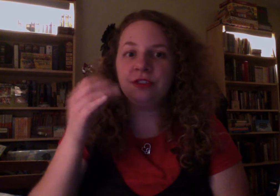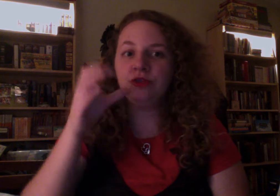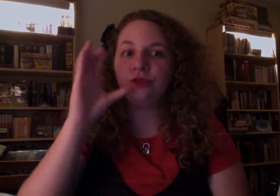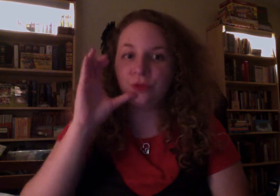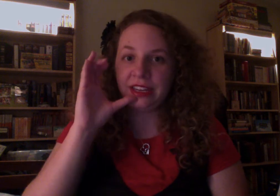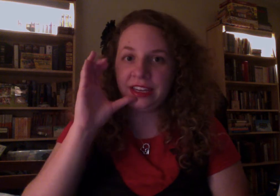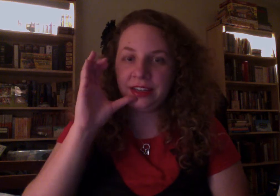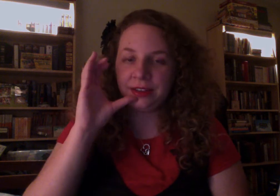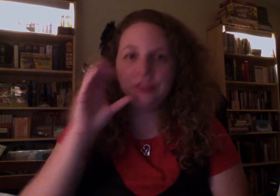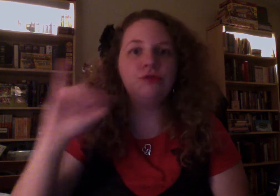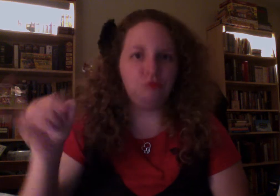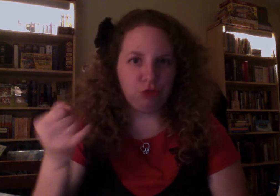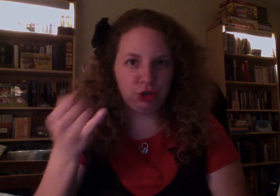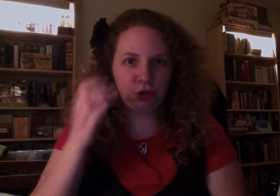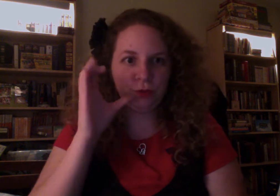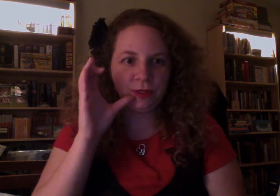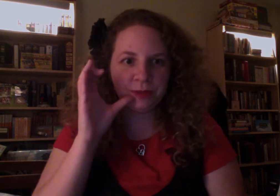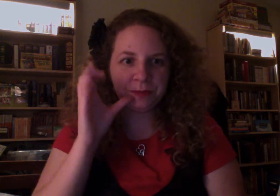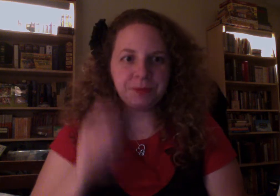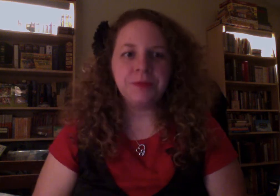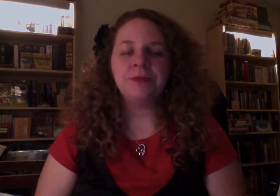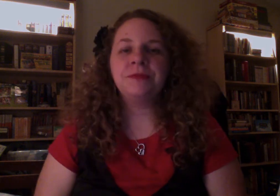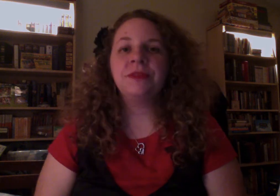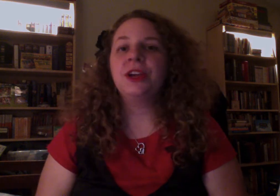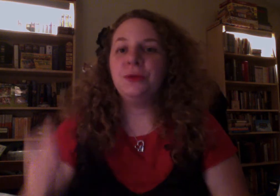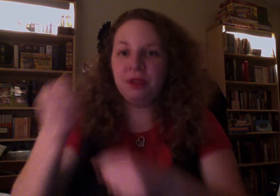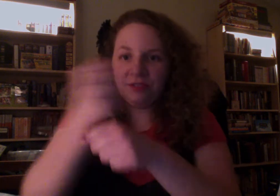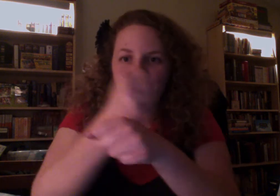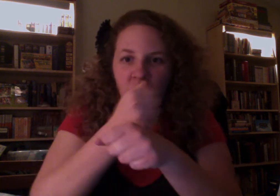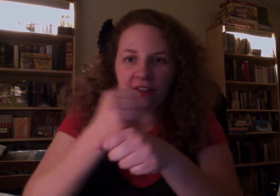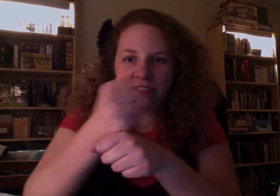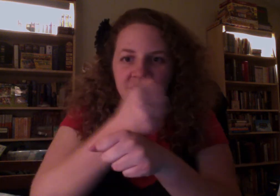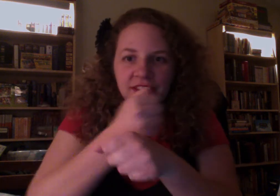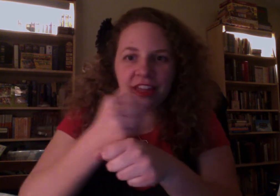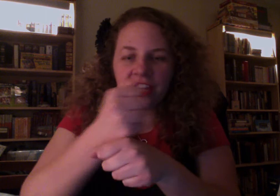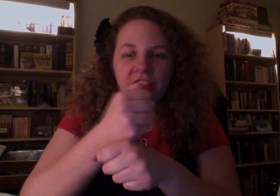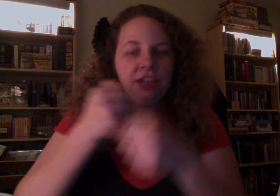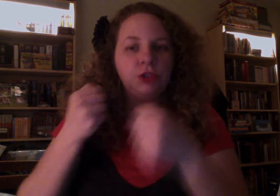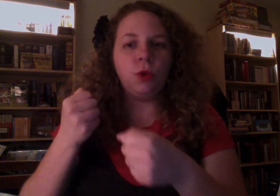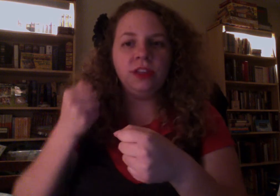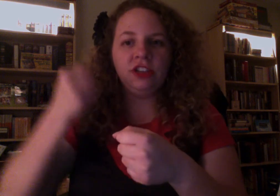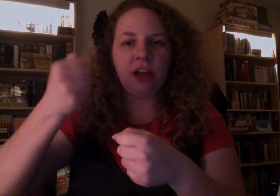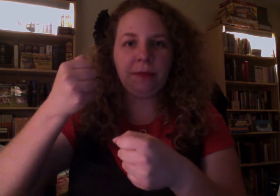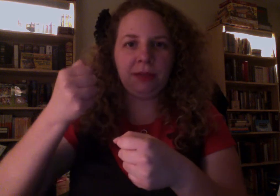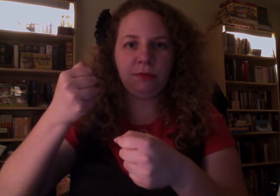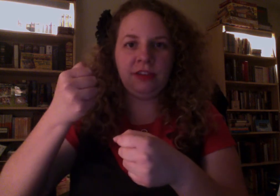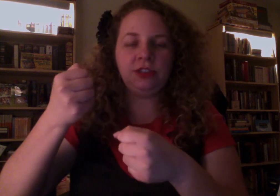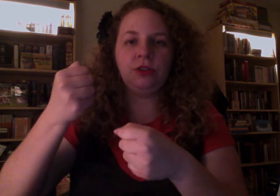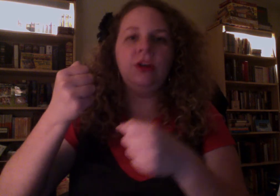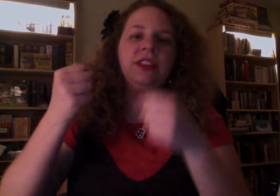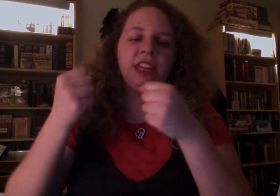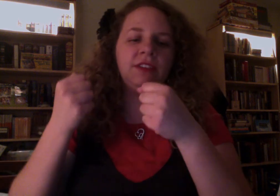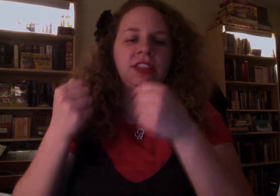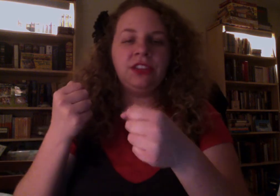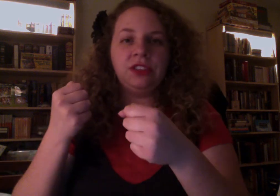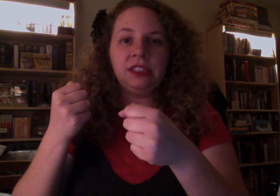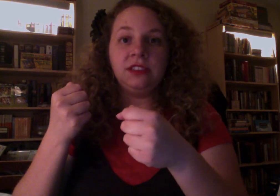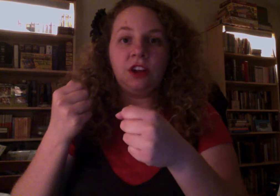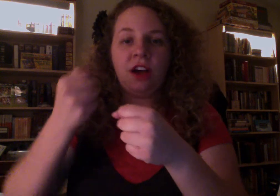Drink. Juice. We have coffee, and it's only your top hand moving. So think of it like this is a coffee